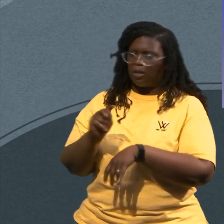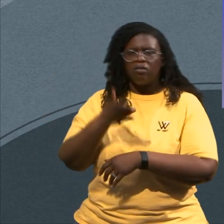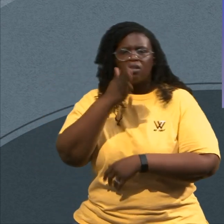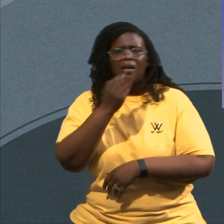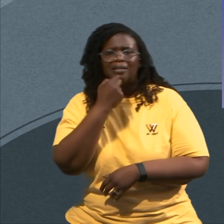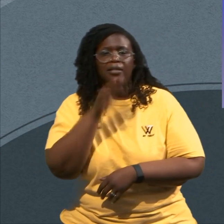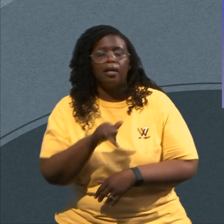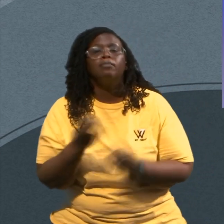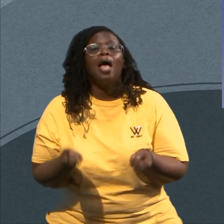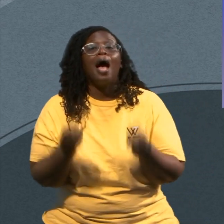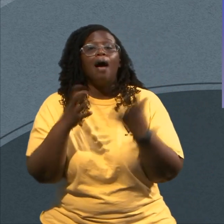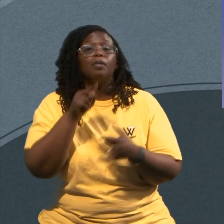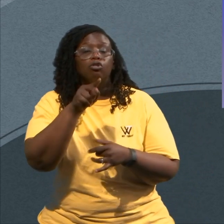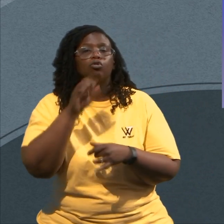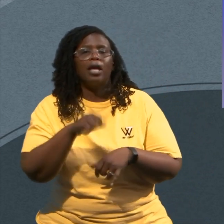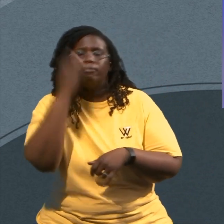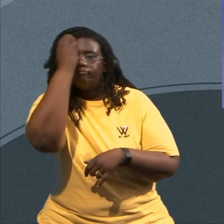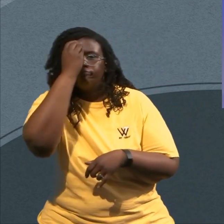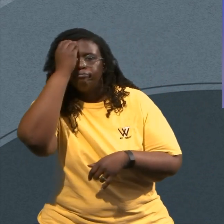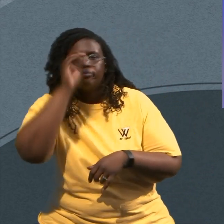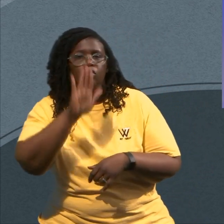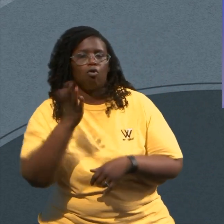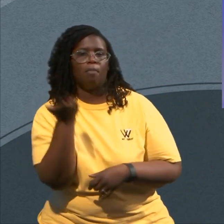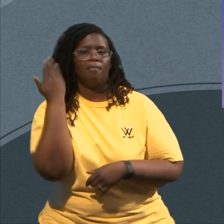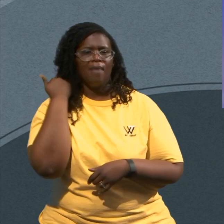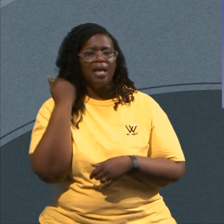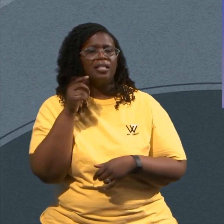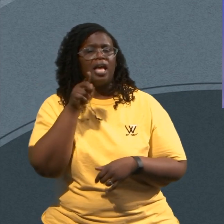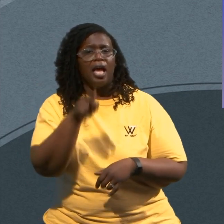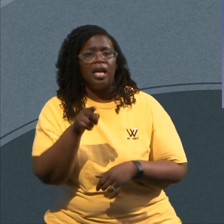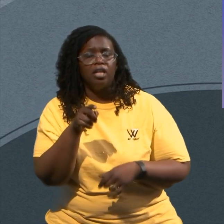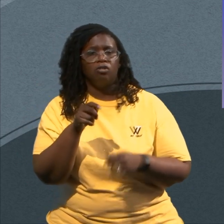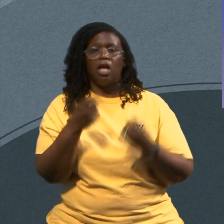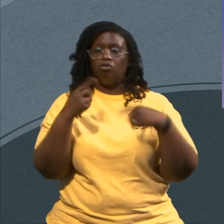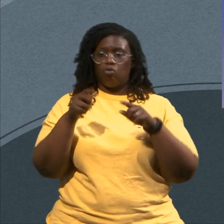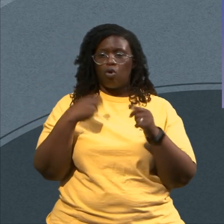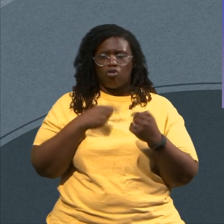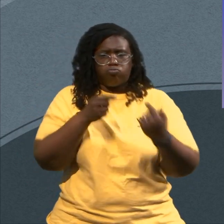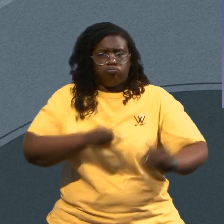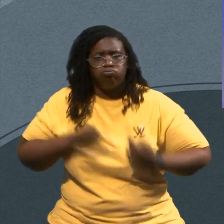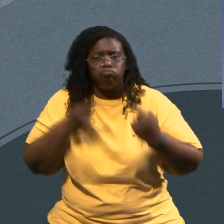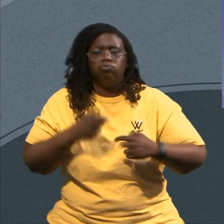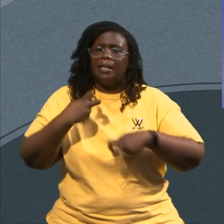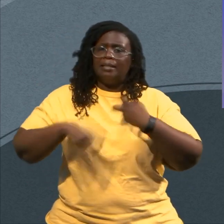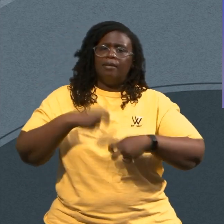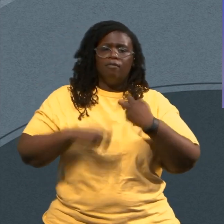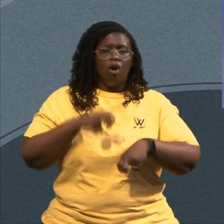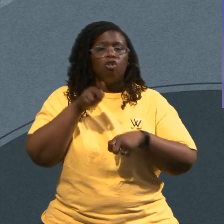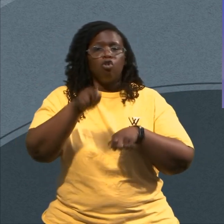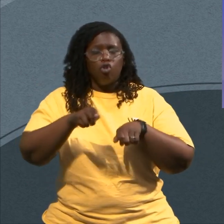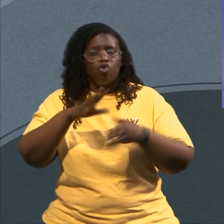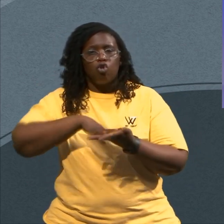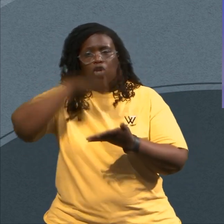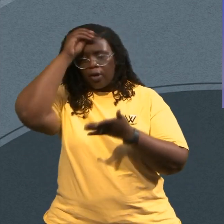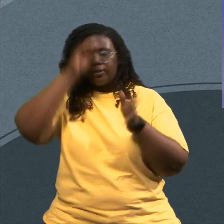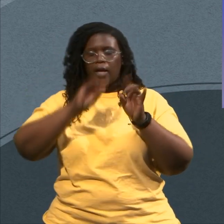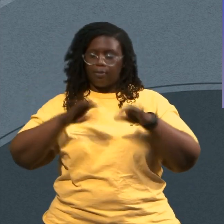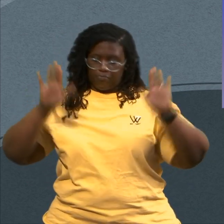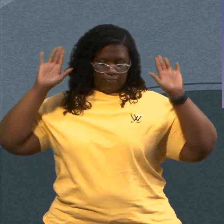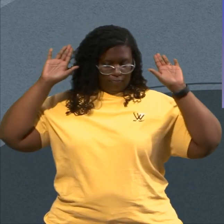Look Back Over Your Life And Thank God That In The Mist Of My Battle I Learned How To Let Go And Take My Hand Off Of It And In The